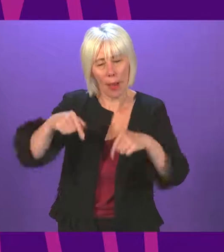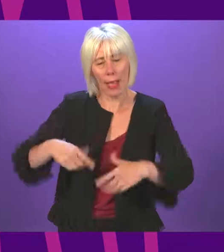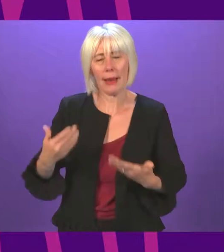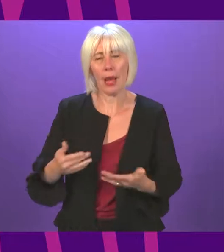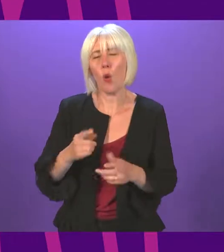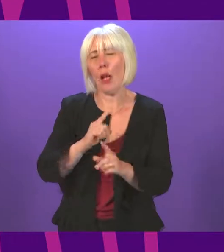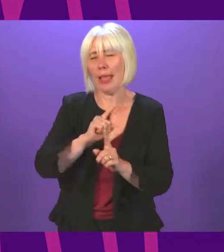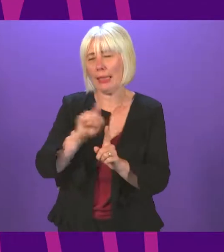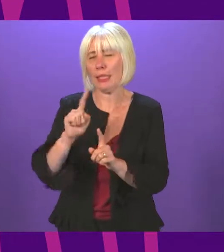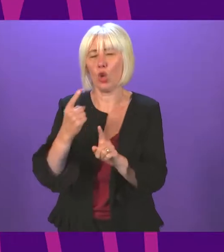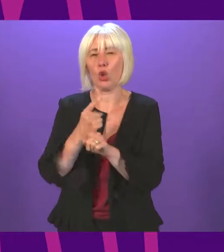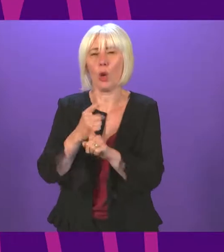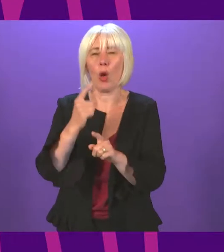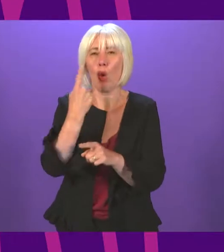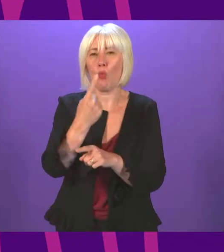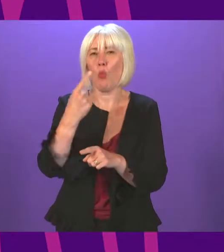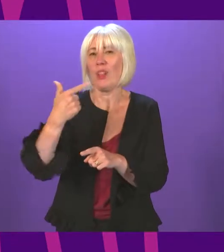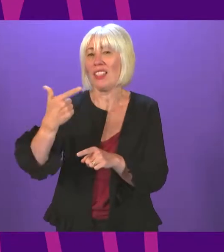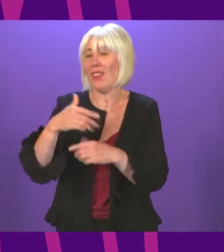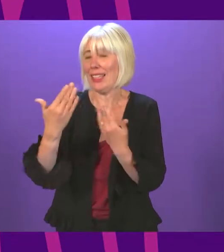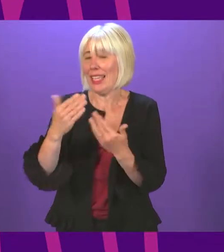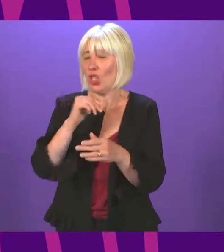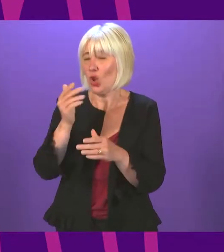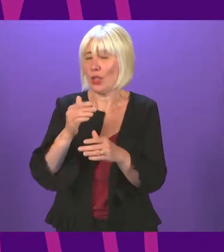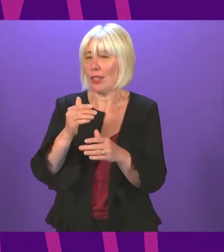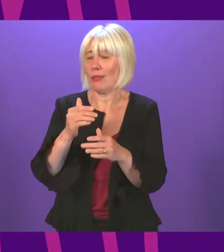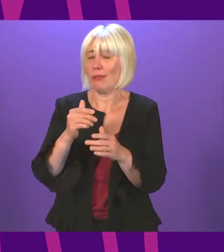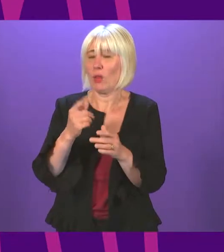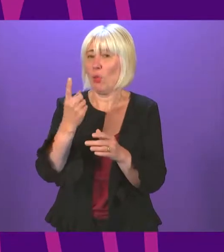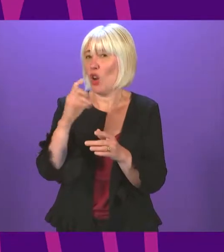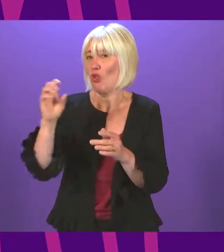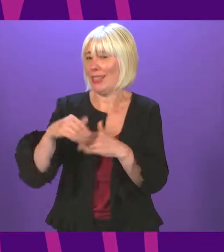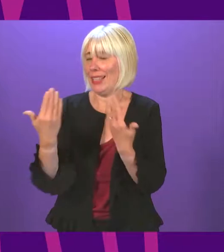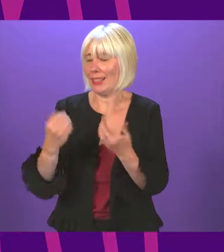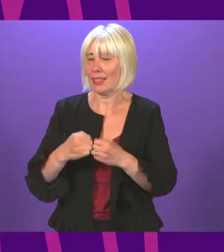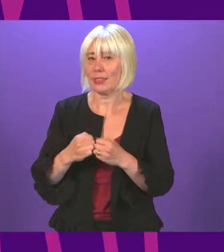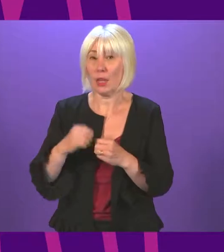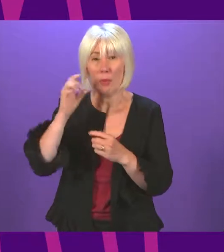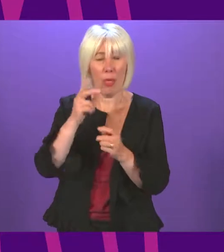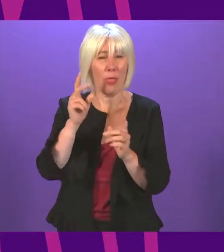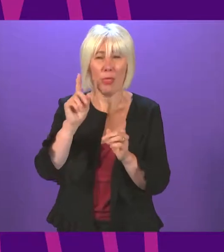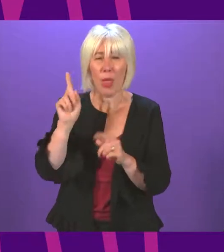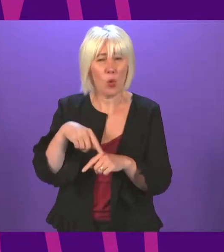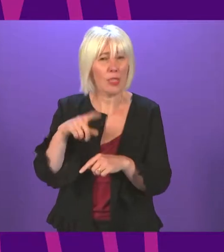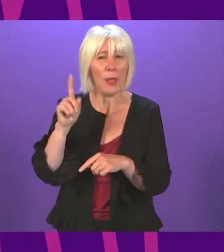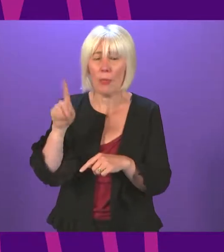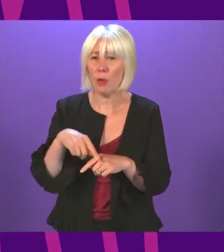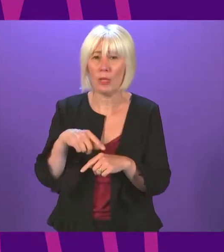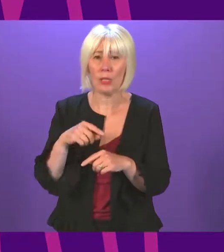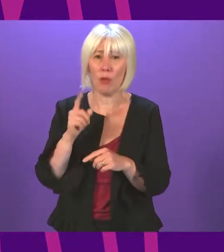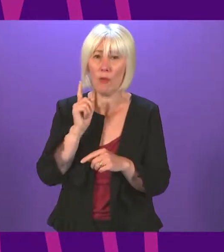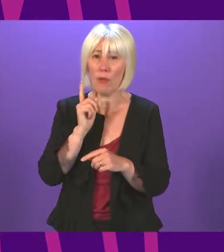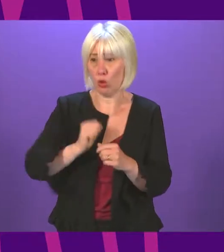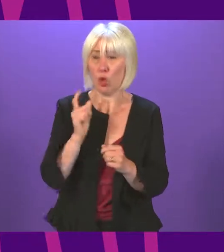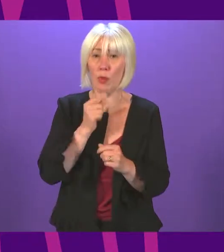117 days since the election. Let's not forget that thousands of our fellow citizens have lost their lives.